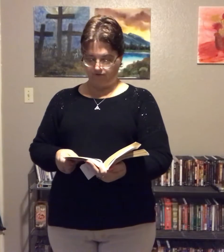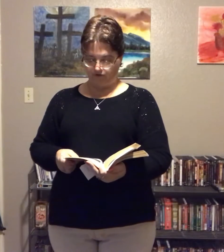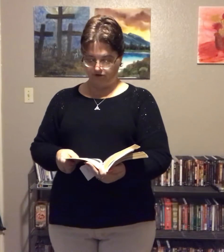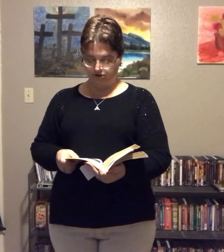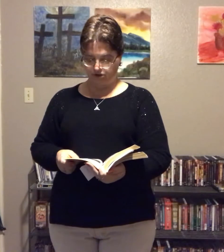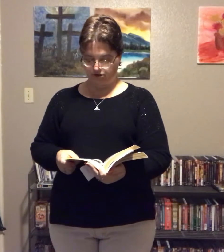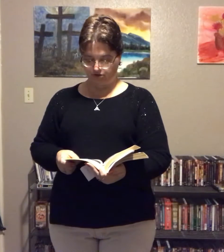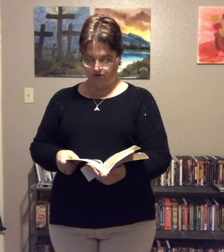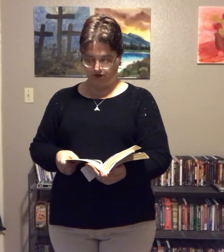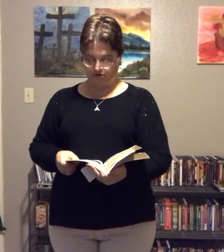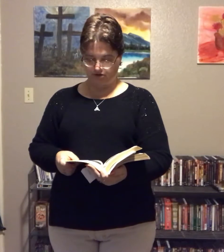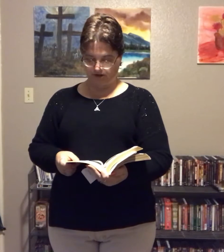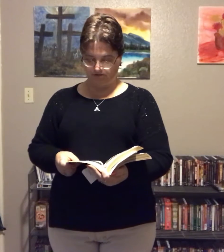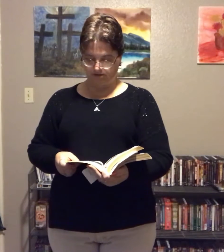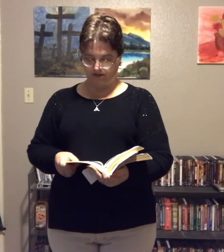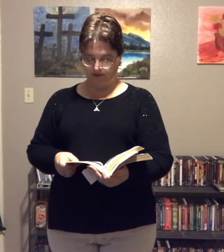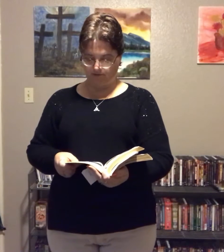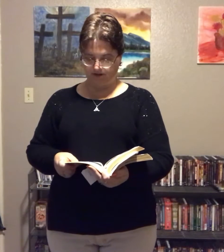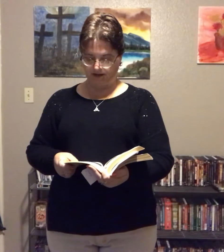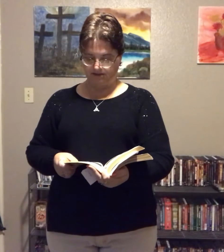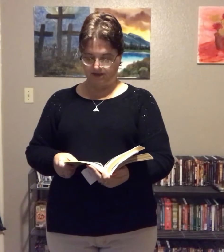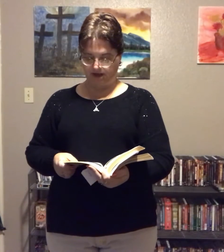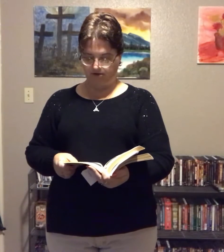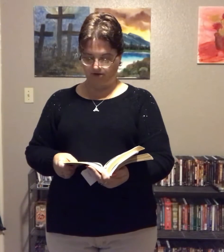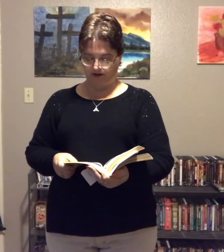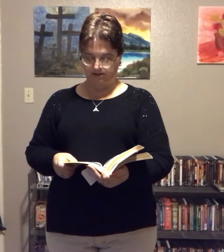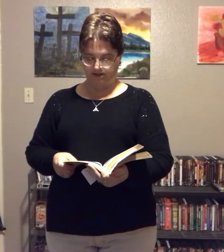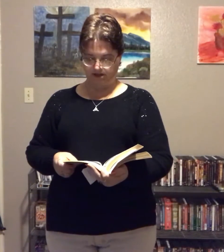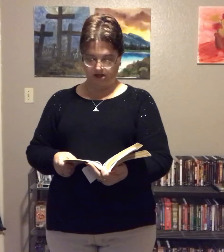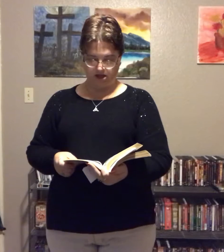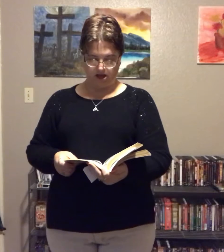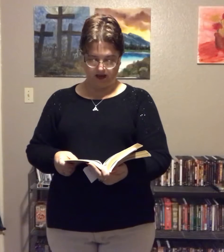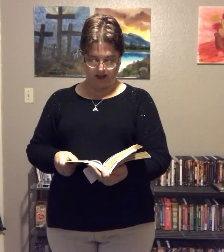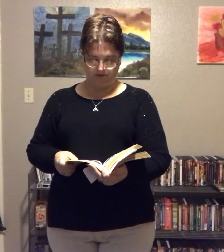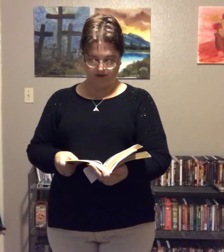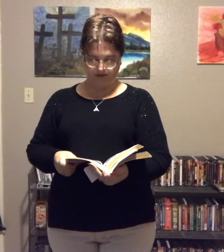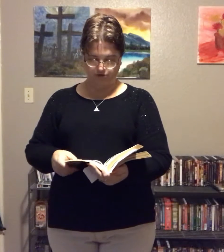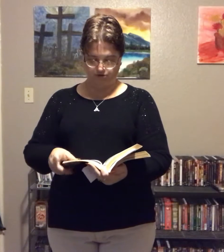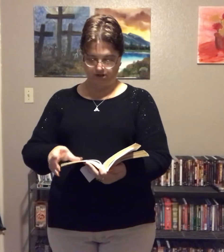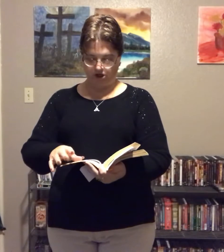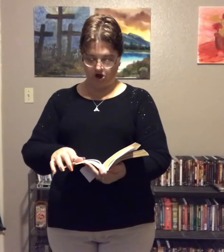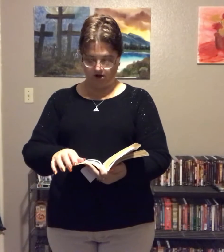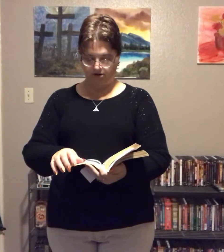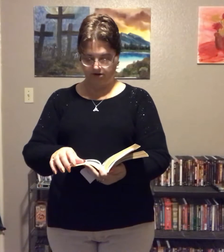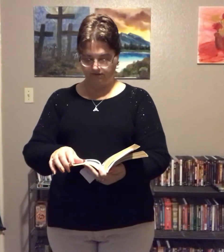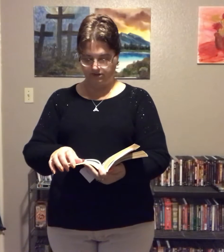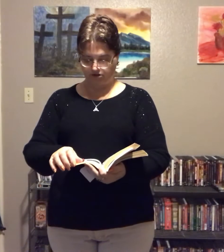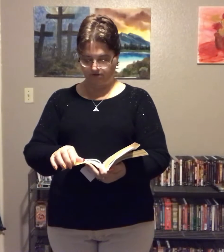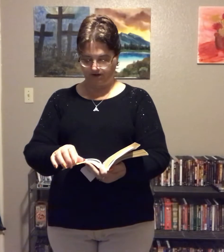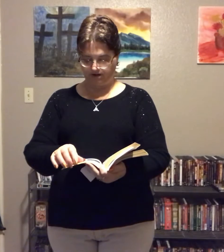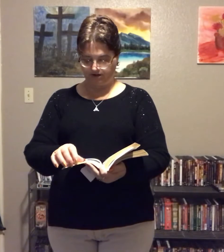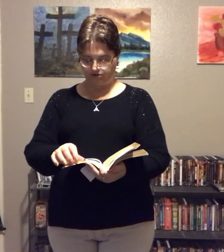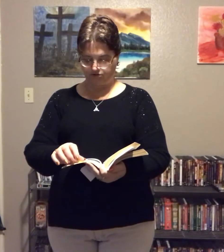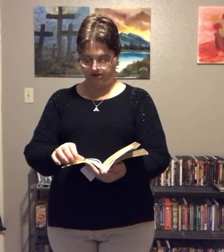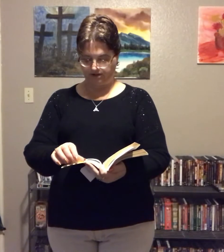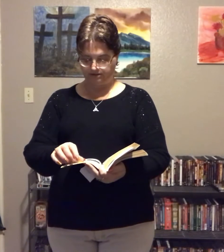the first two years, I was labeled as anorexic. I had mastered the art of starving and exercising.